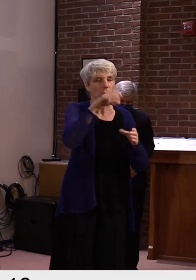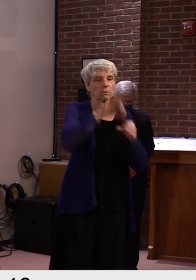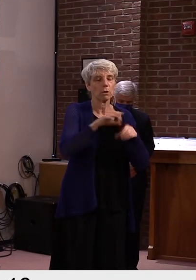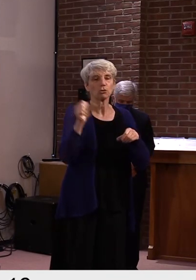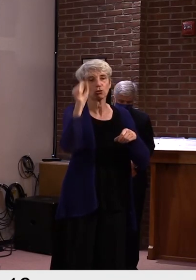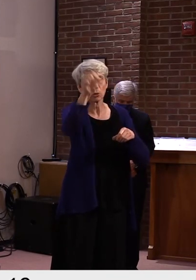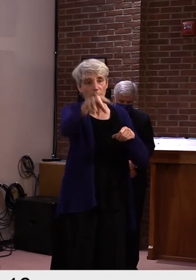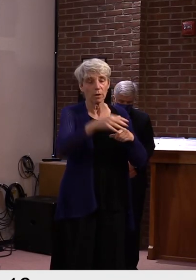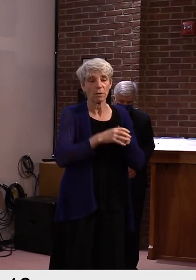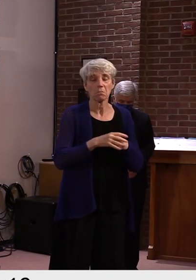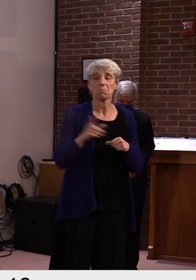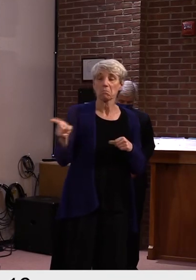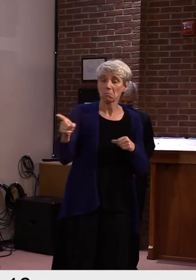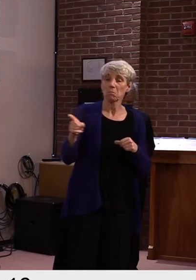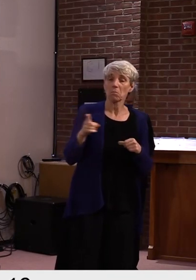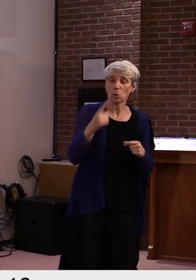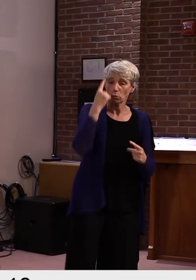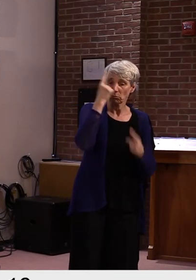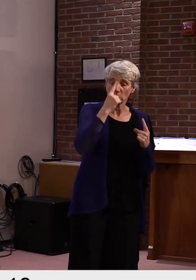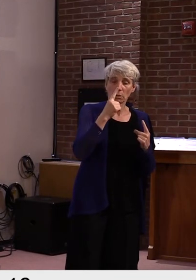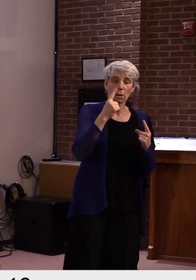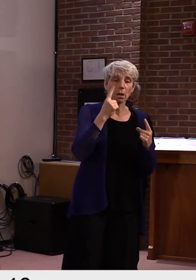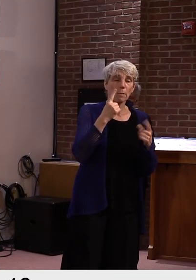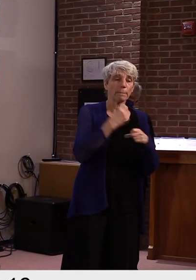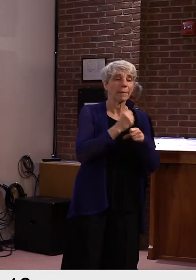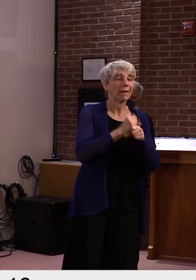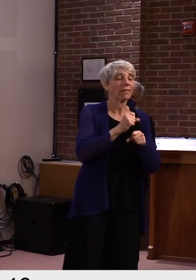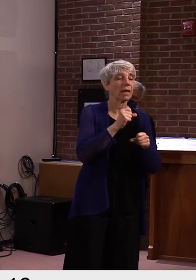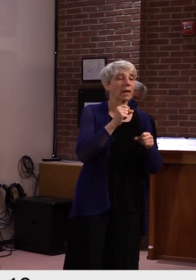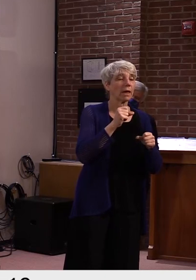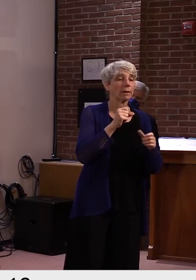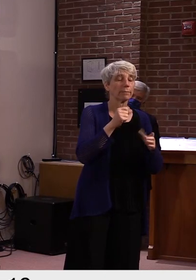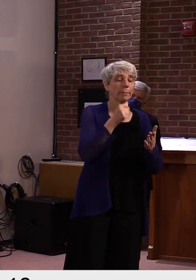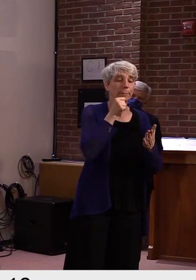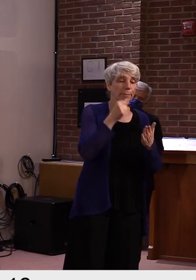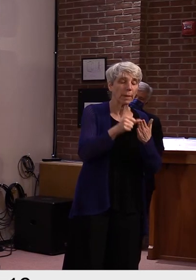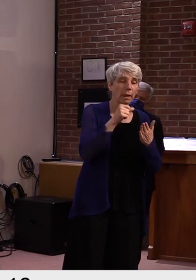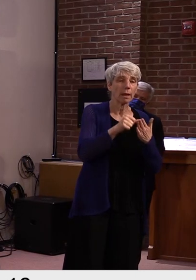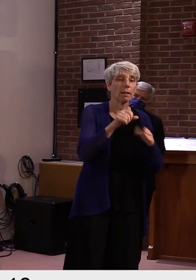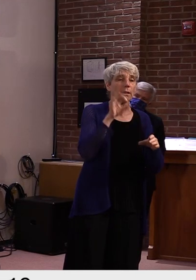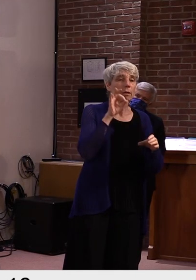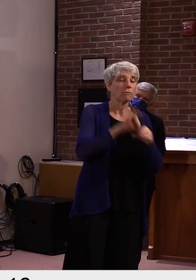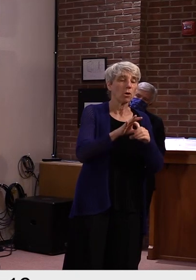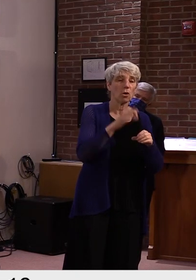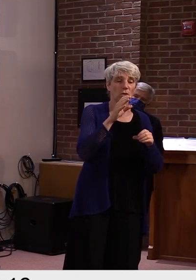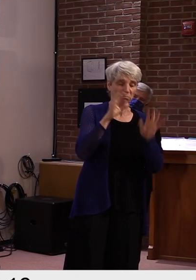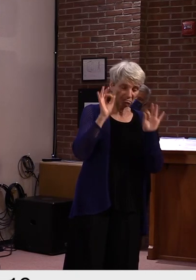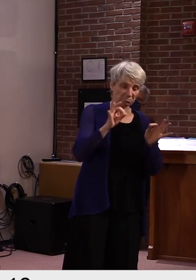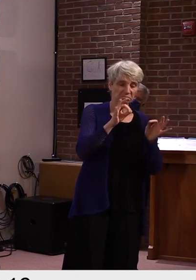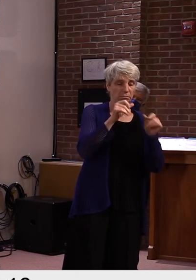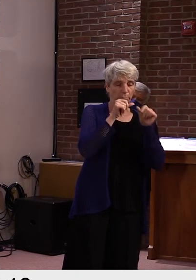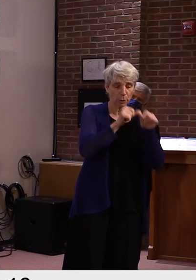employees this year a permanent part of voting or moving to vote by mail as five states have already, already do?